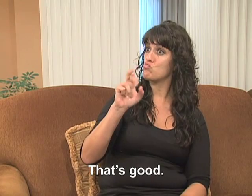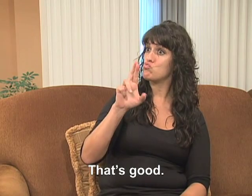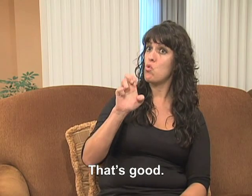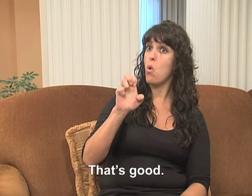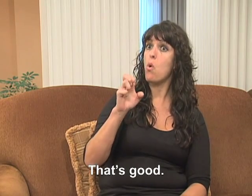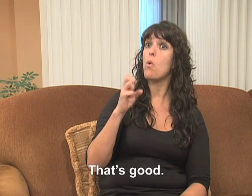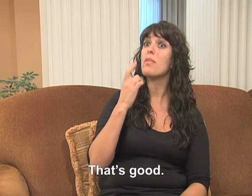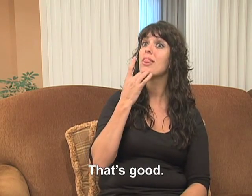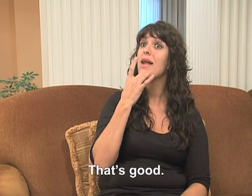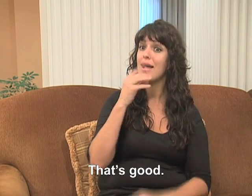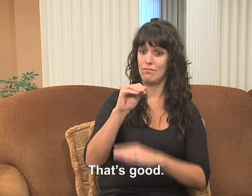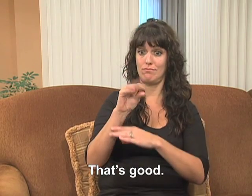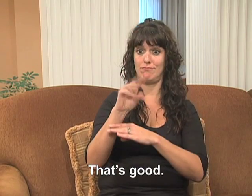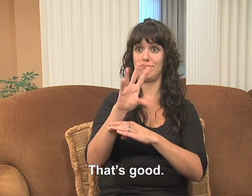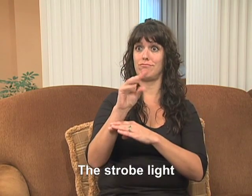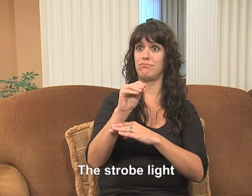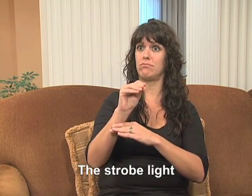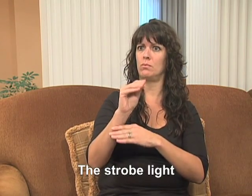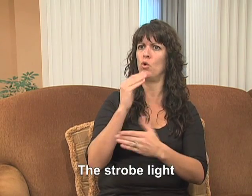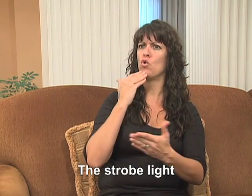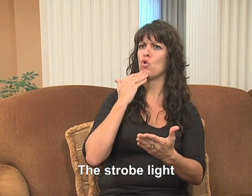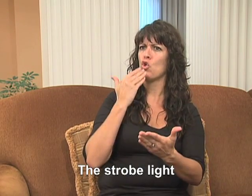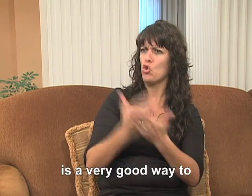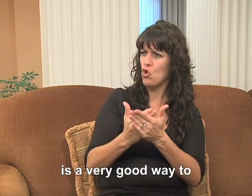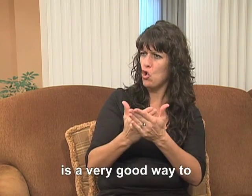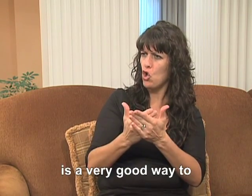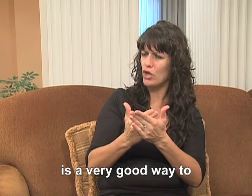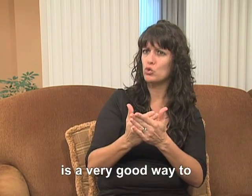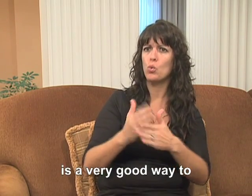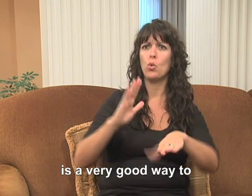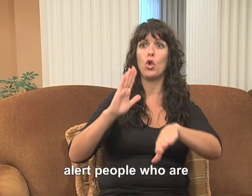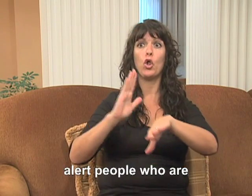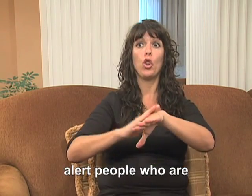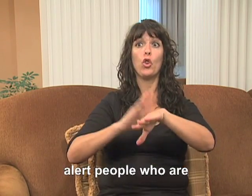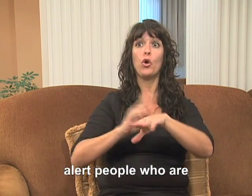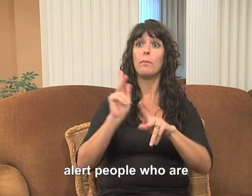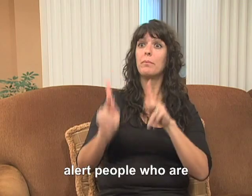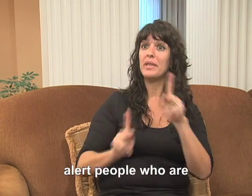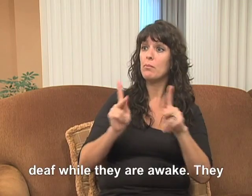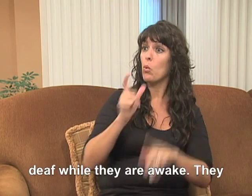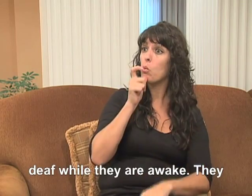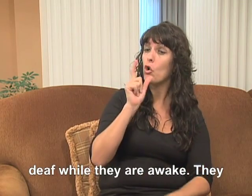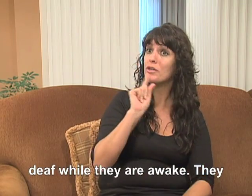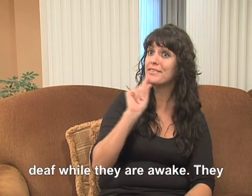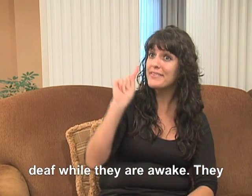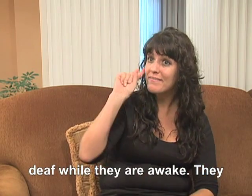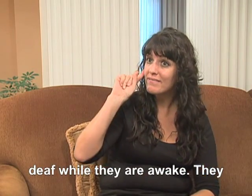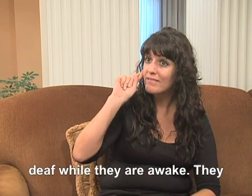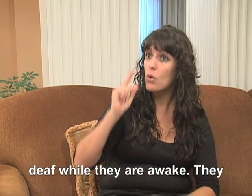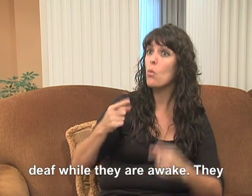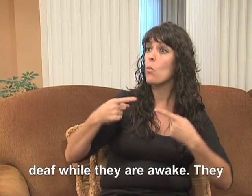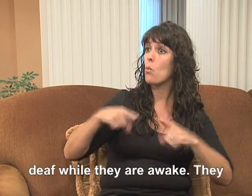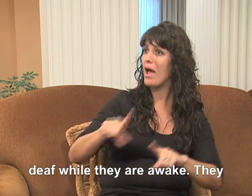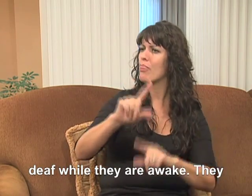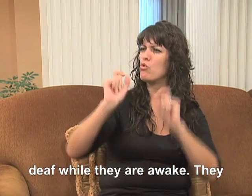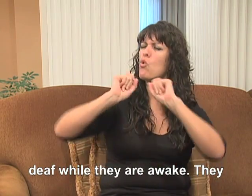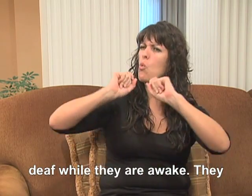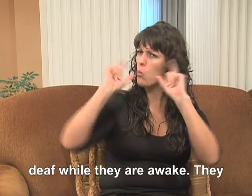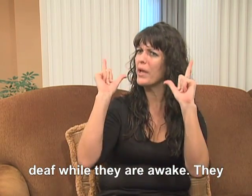That's good. The strobe light is a very good way to alert people who are deaf while they are awake. They